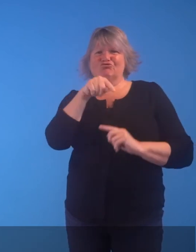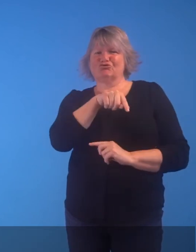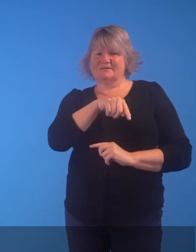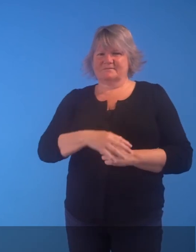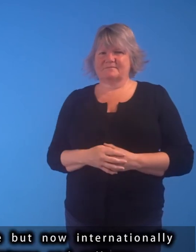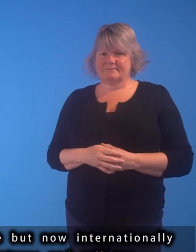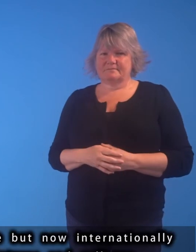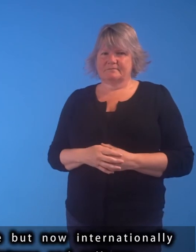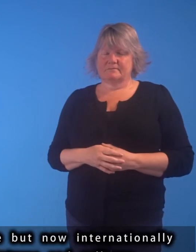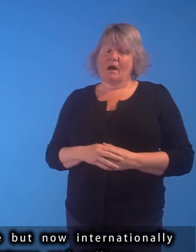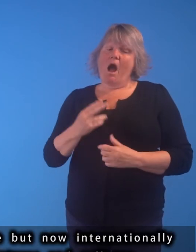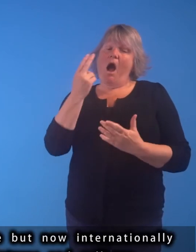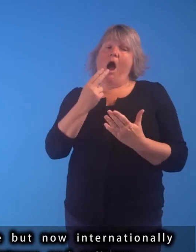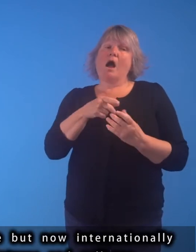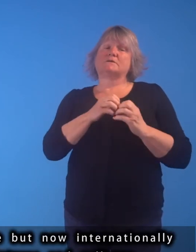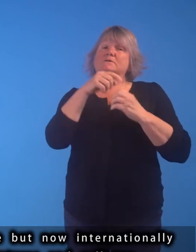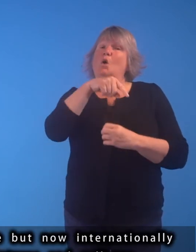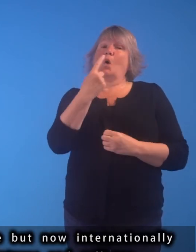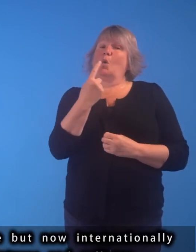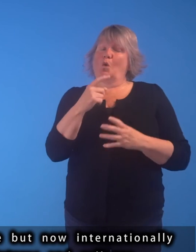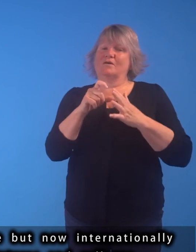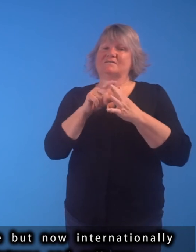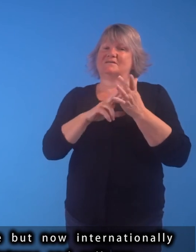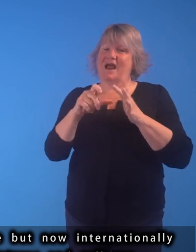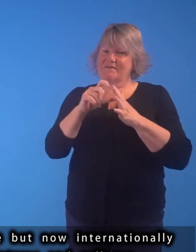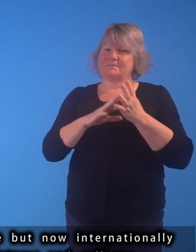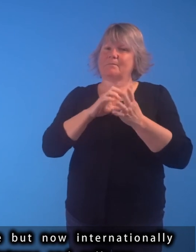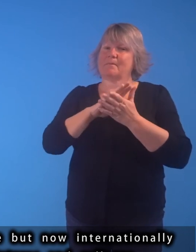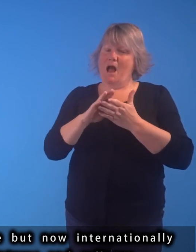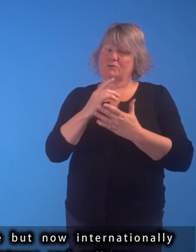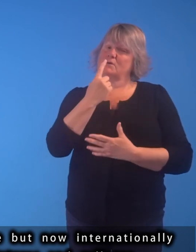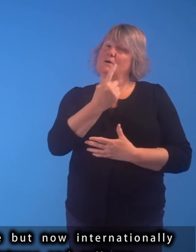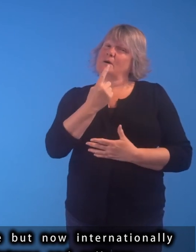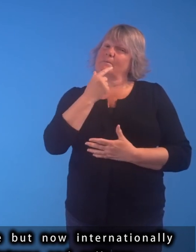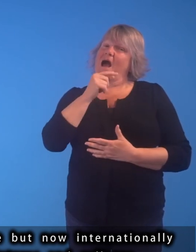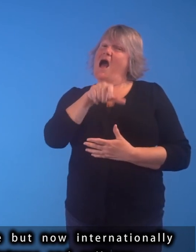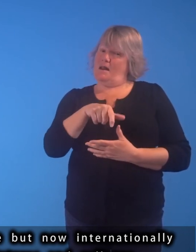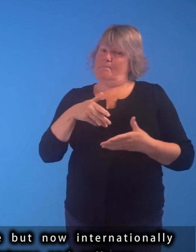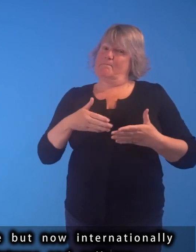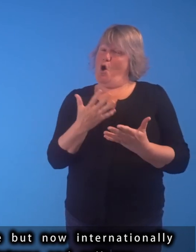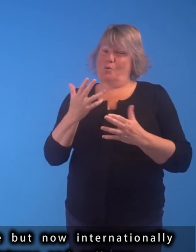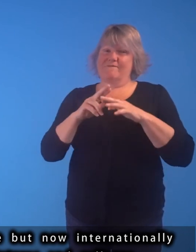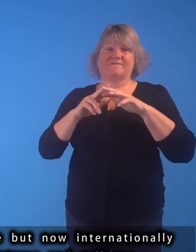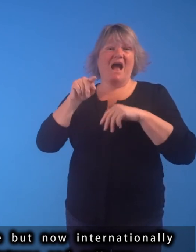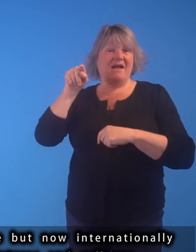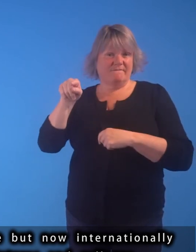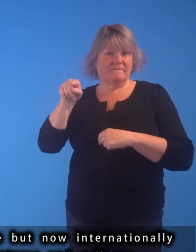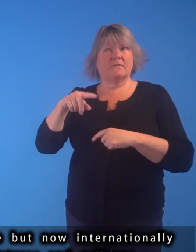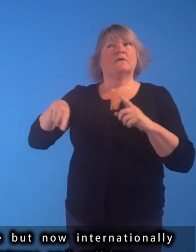The artist is David Mack, born in Fife, but now internationally recognised